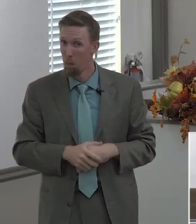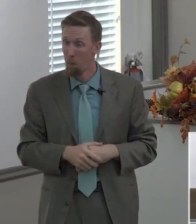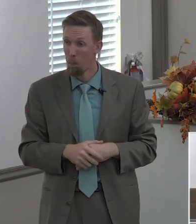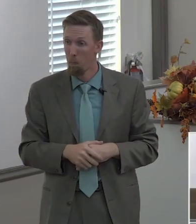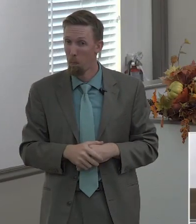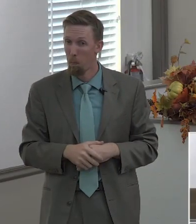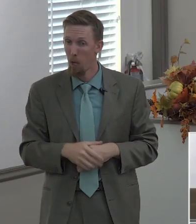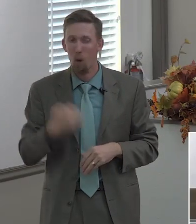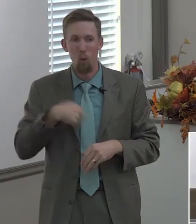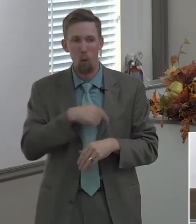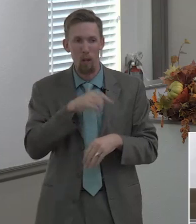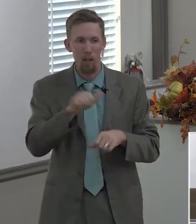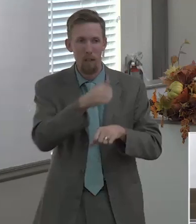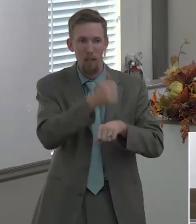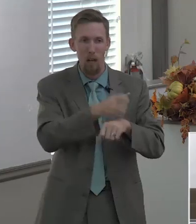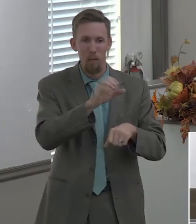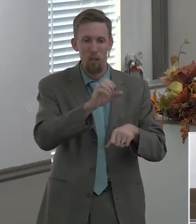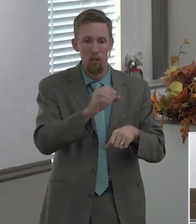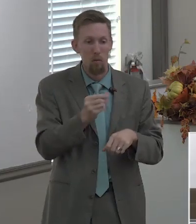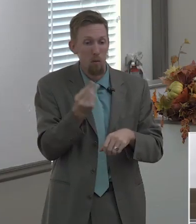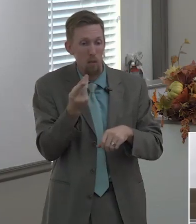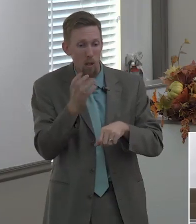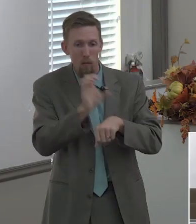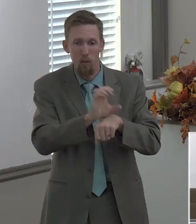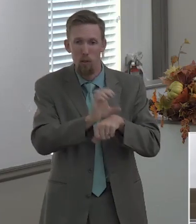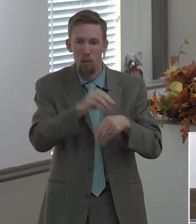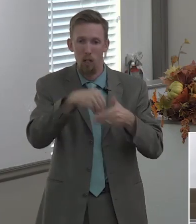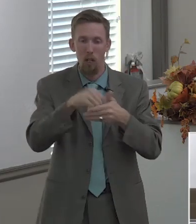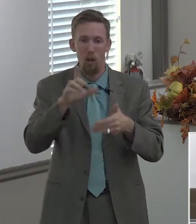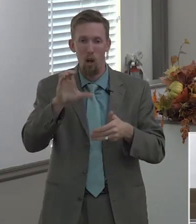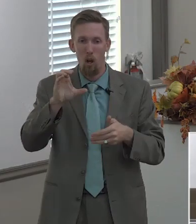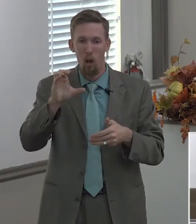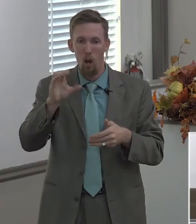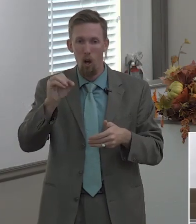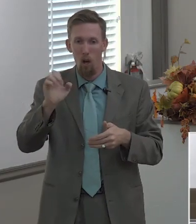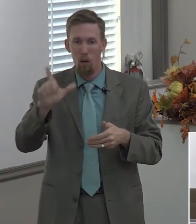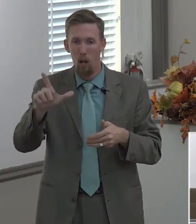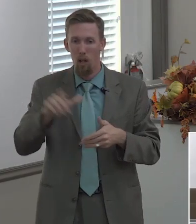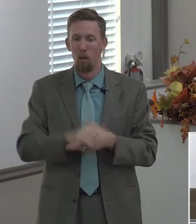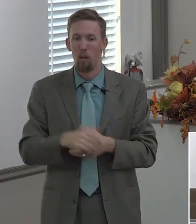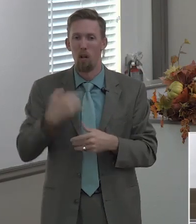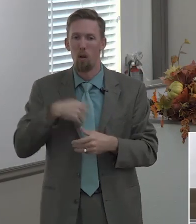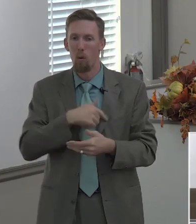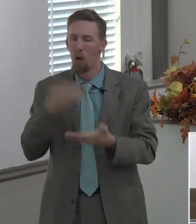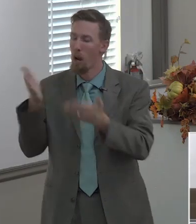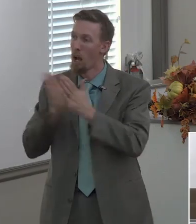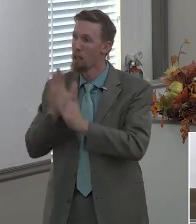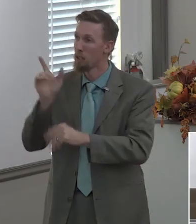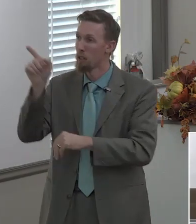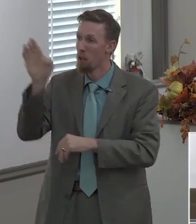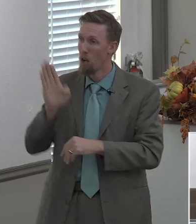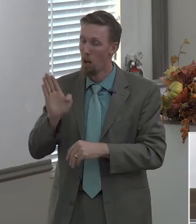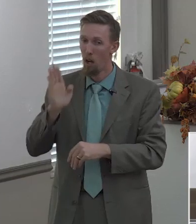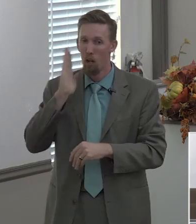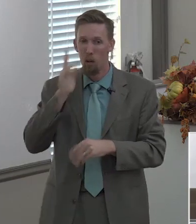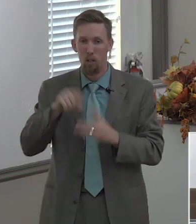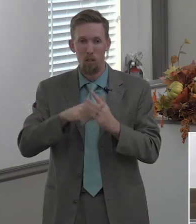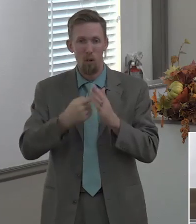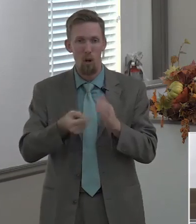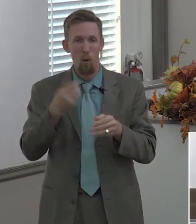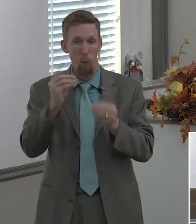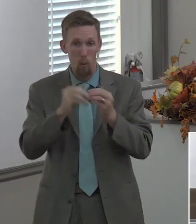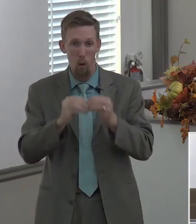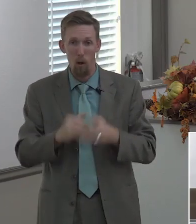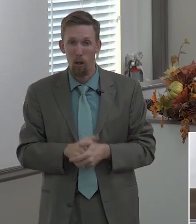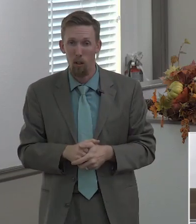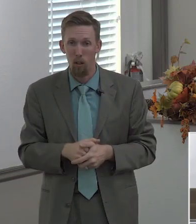we planted churches in colorado we're praying and asking god to help us to plant another one can